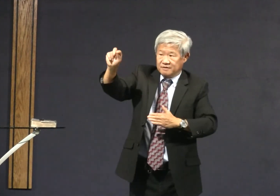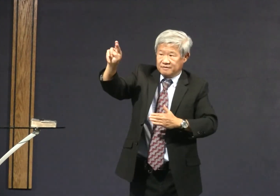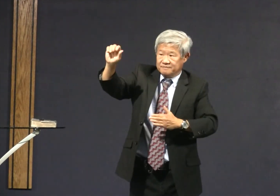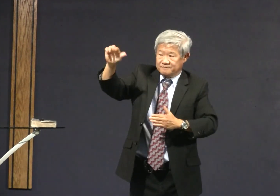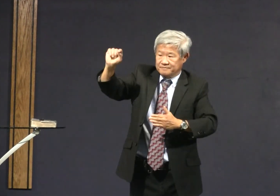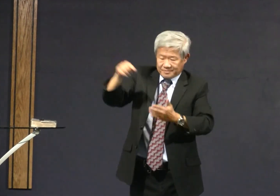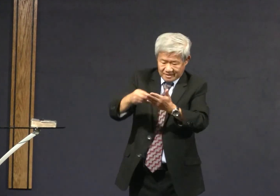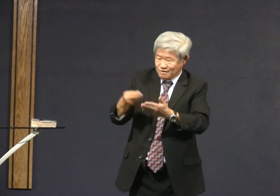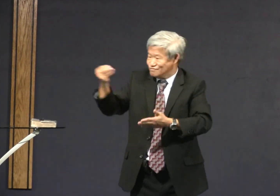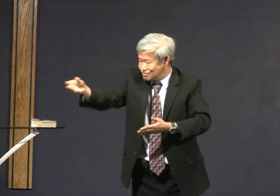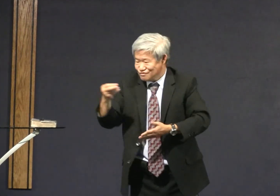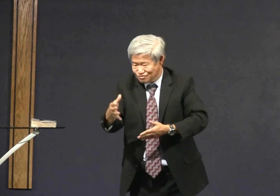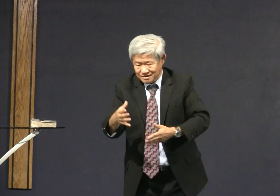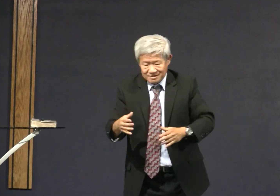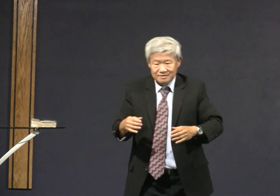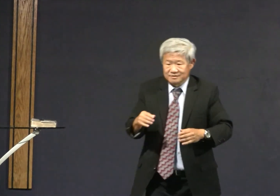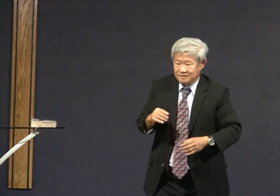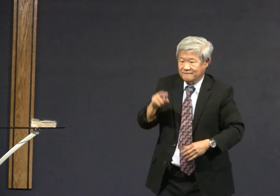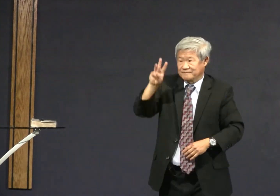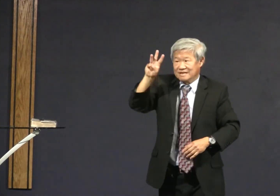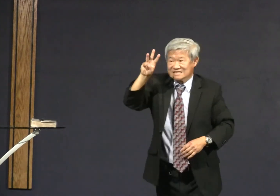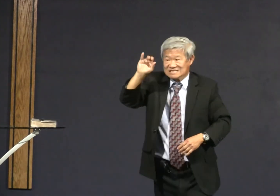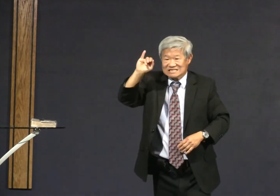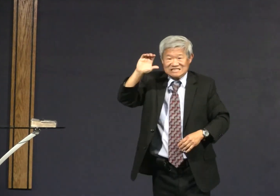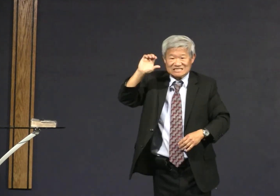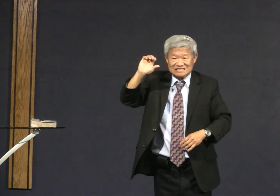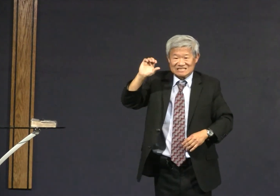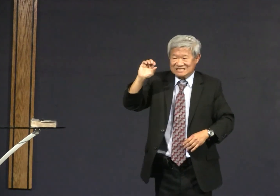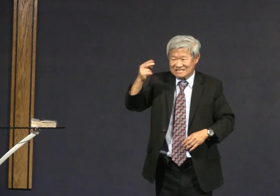to spread the gospel you can hand out tracts